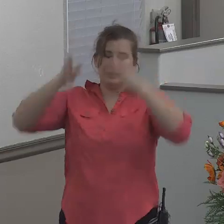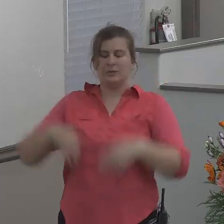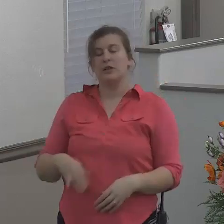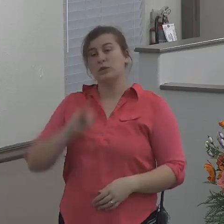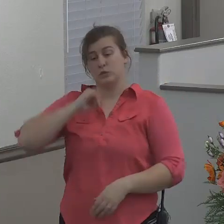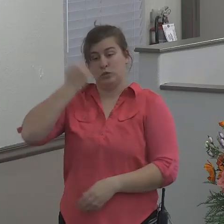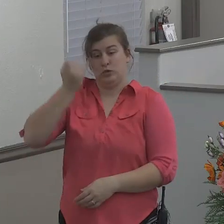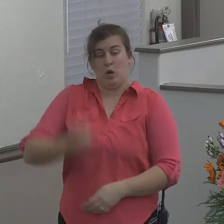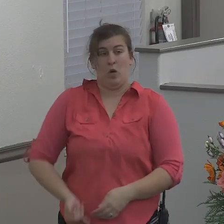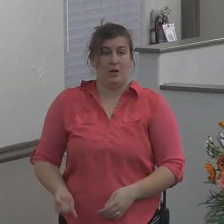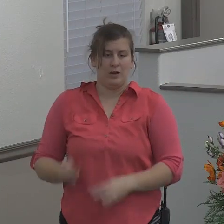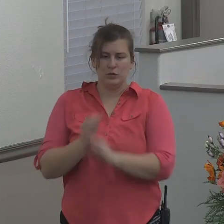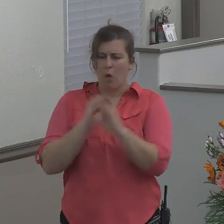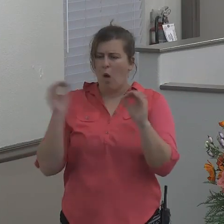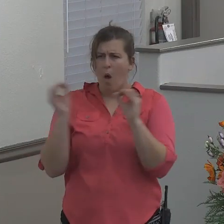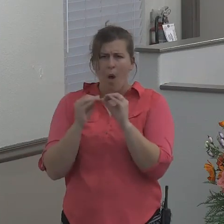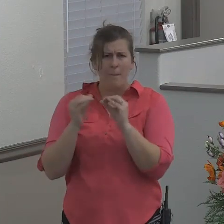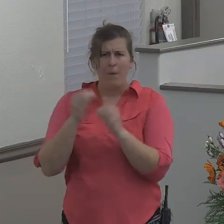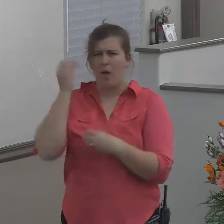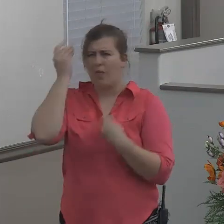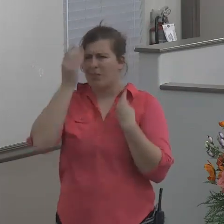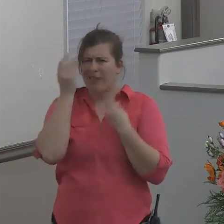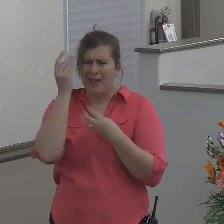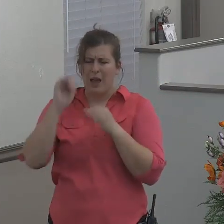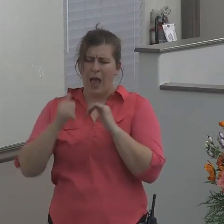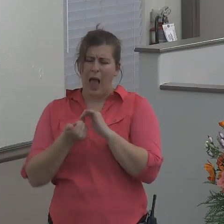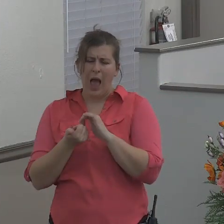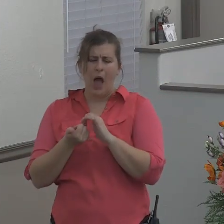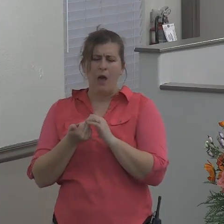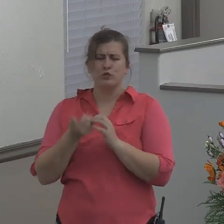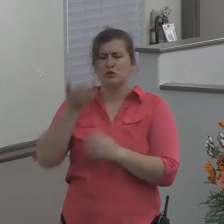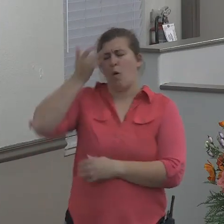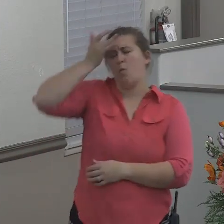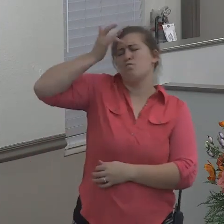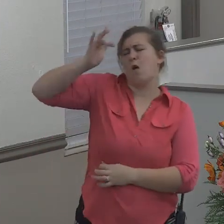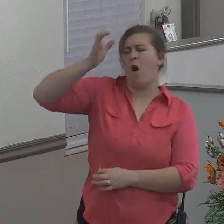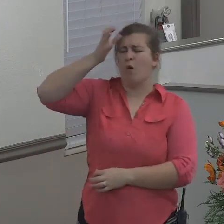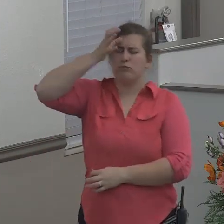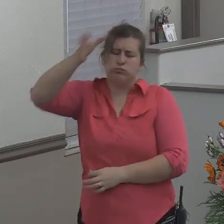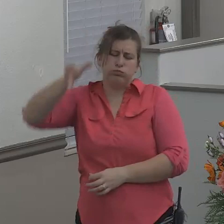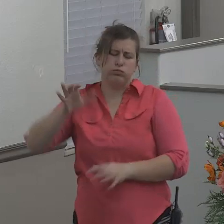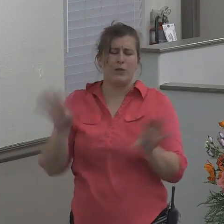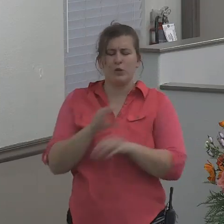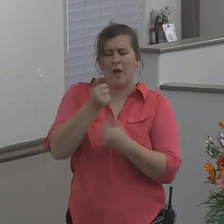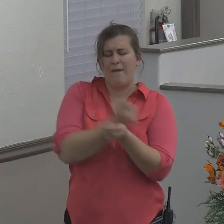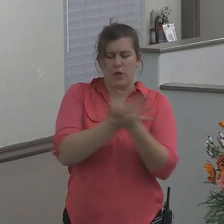no longer thinking of how smart he is or how he's going to do it on his own.